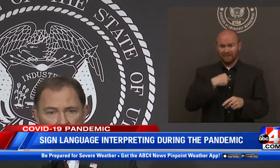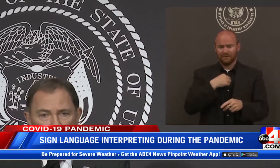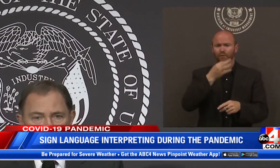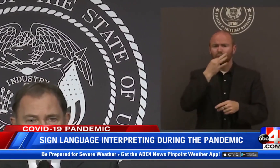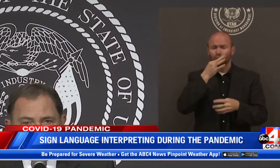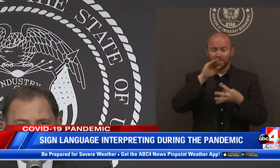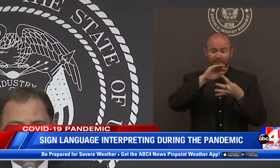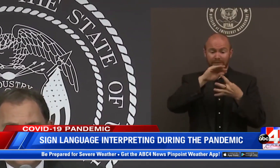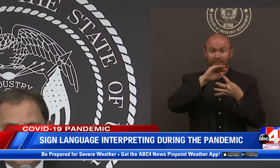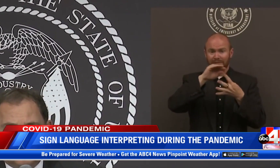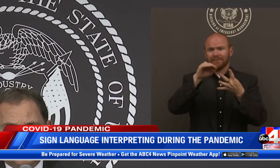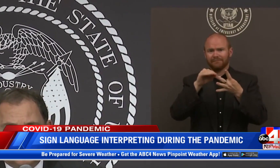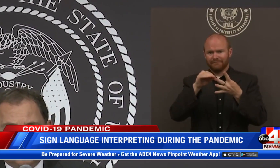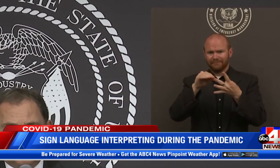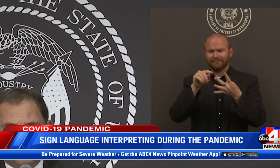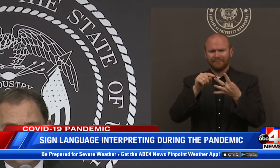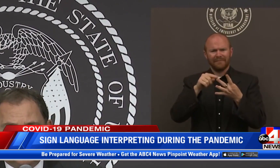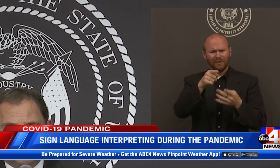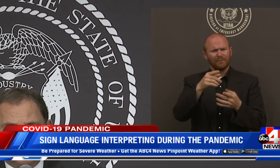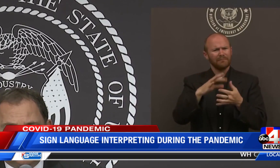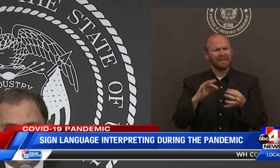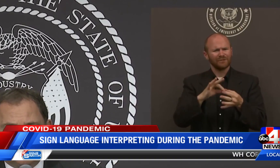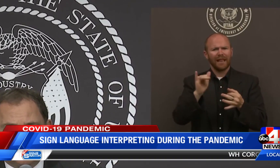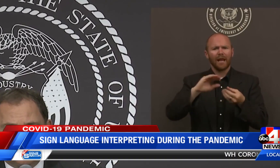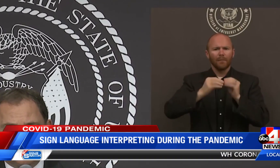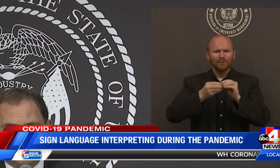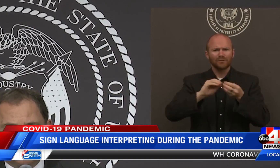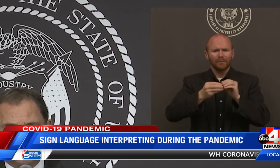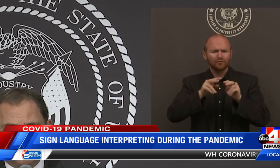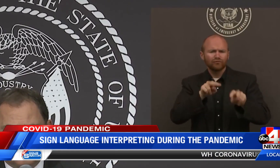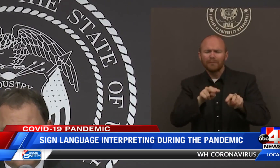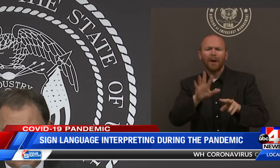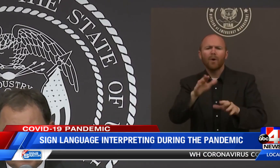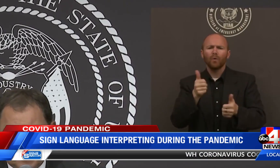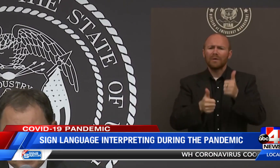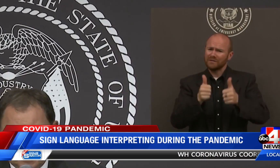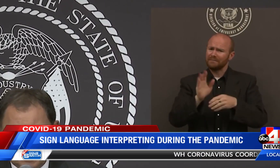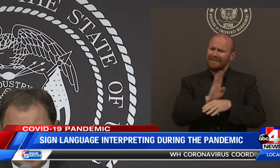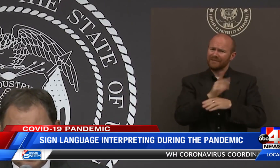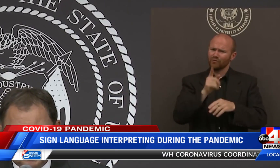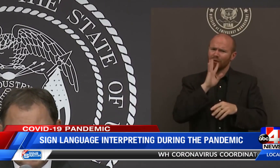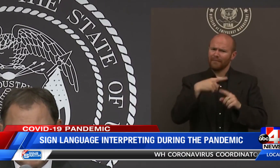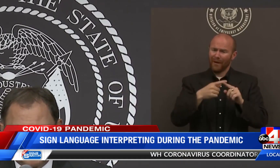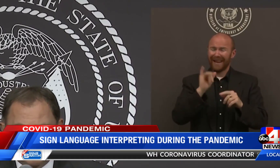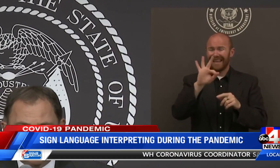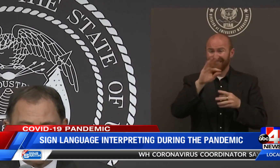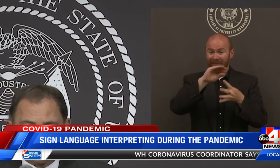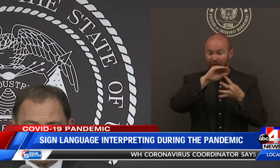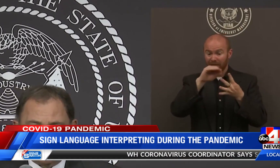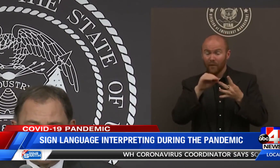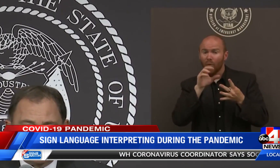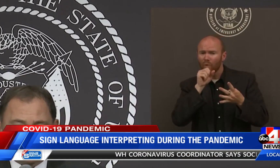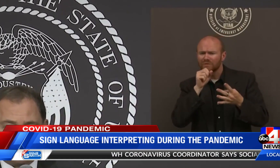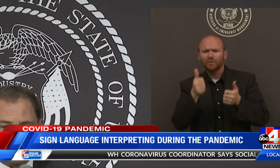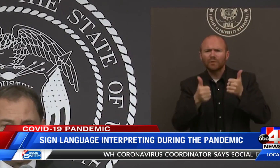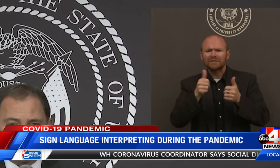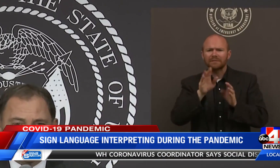might have been called in for a single day or event, but COVID-19 has created a space for continuous interpretation and a demand from the general